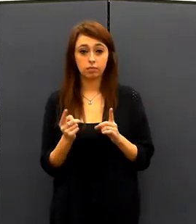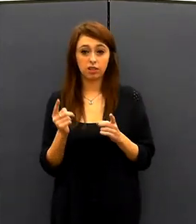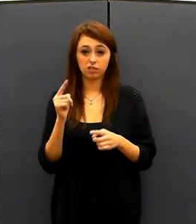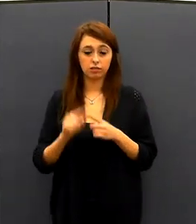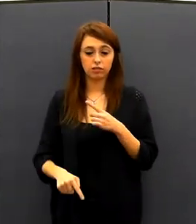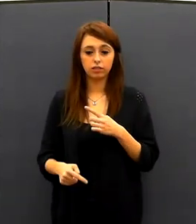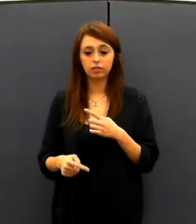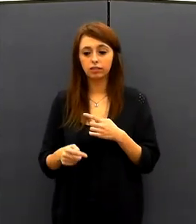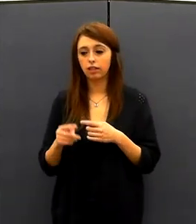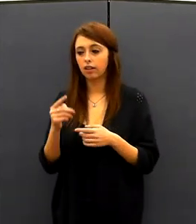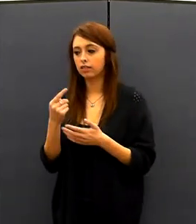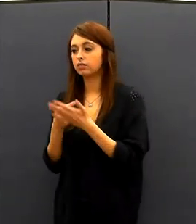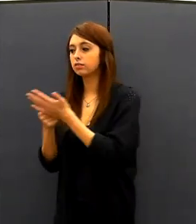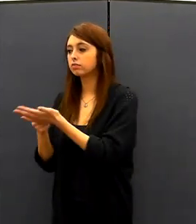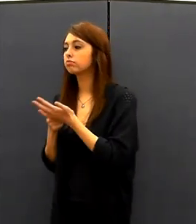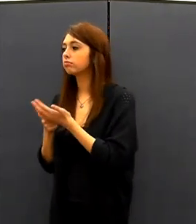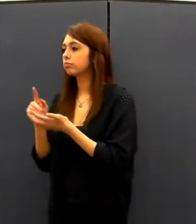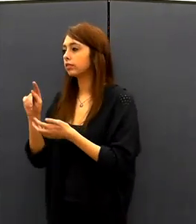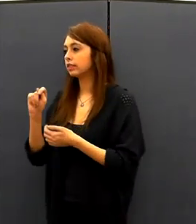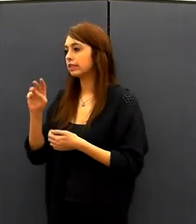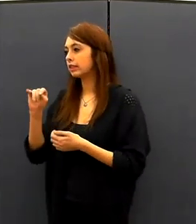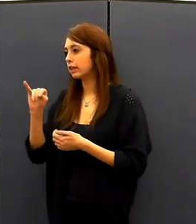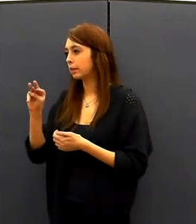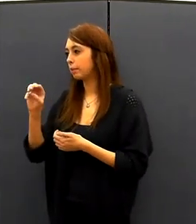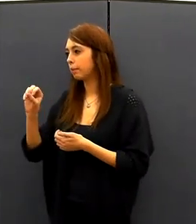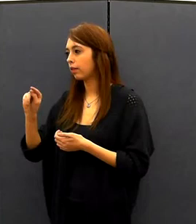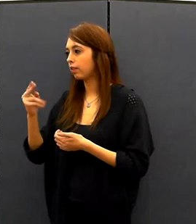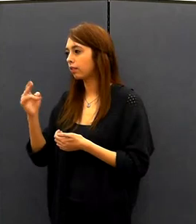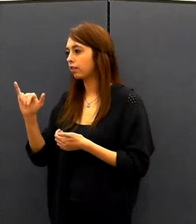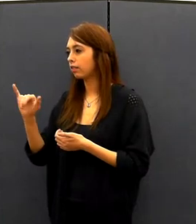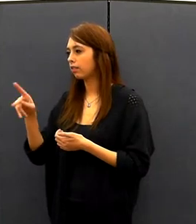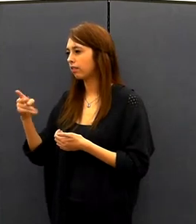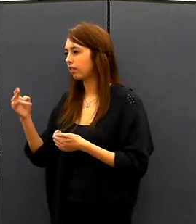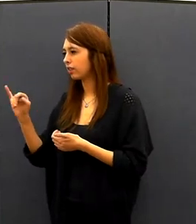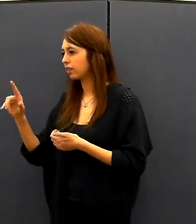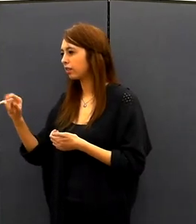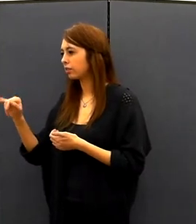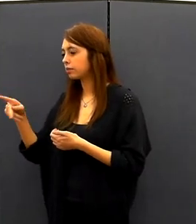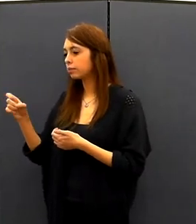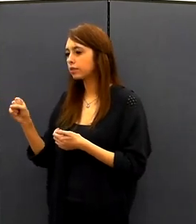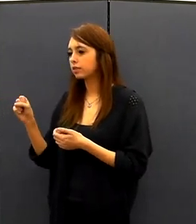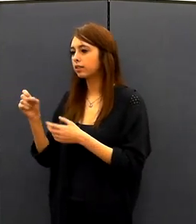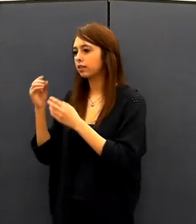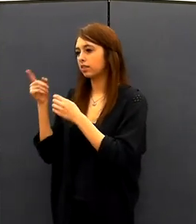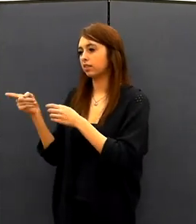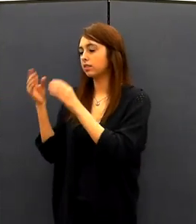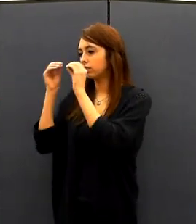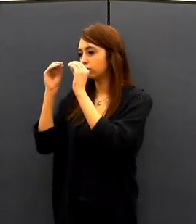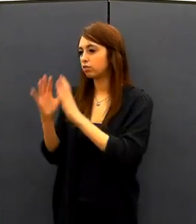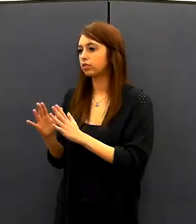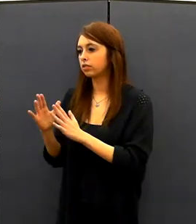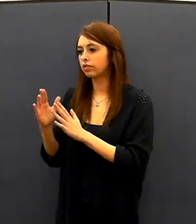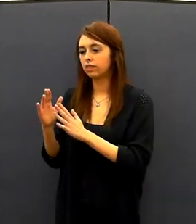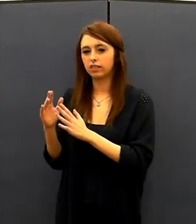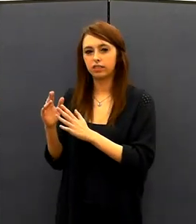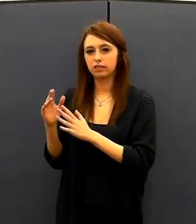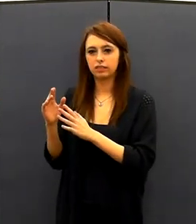He's the chair of the Instructional Technology Department. He worked with me and